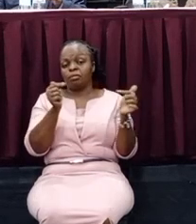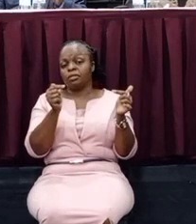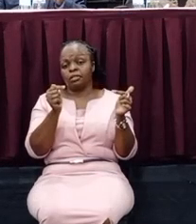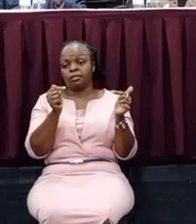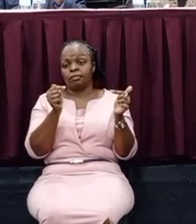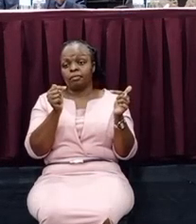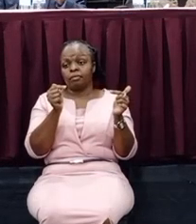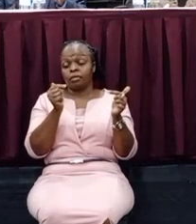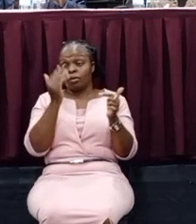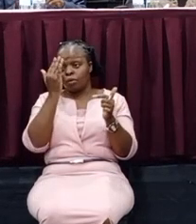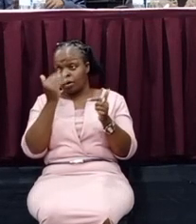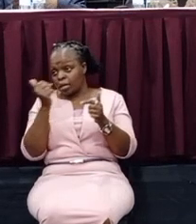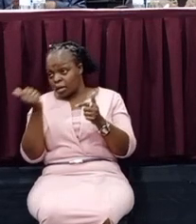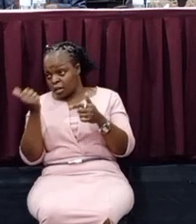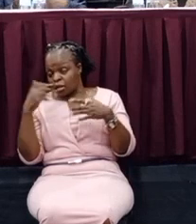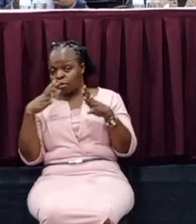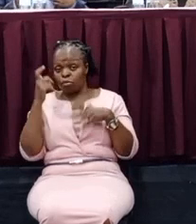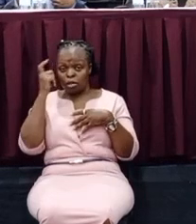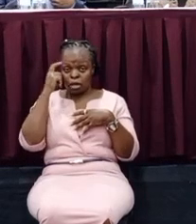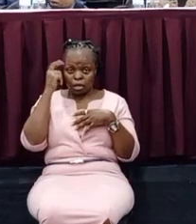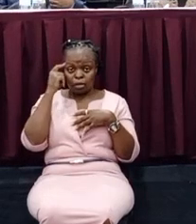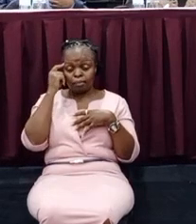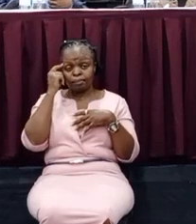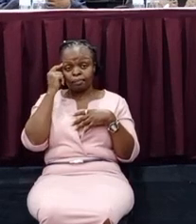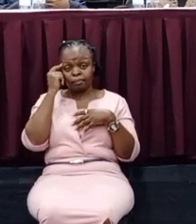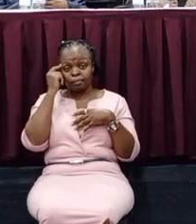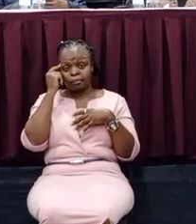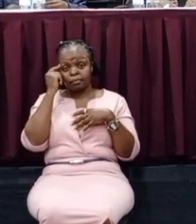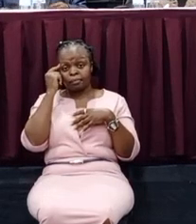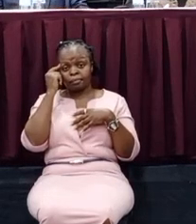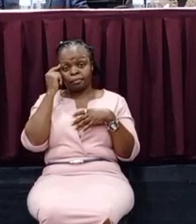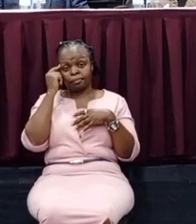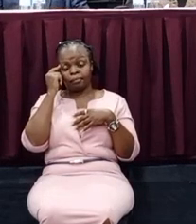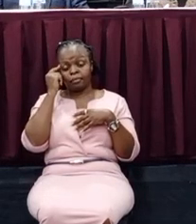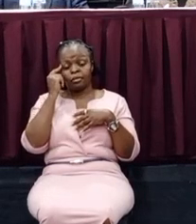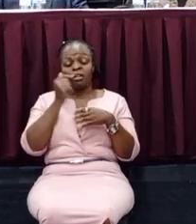Because some people think that these things must be opposed.